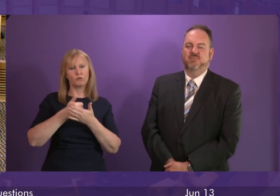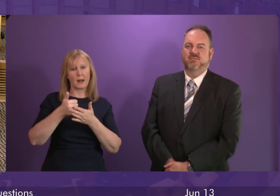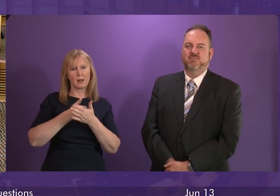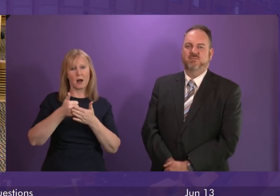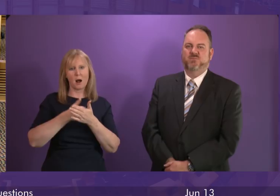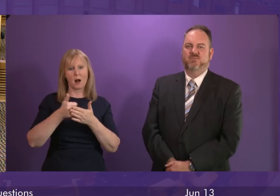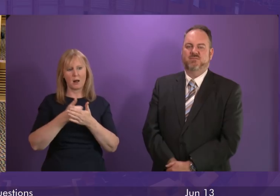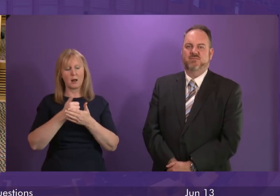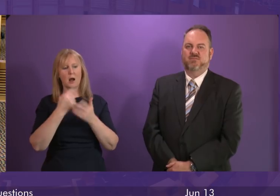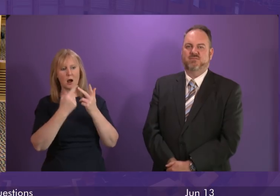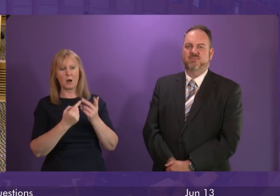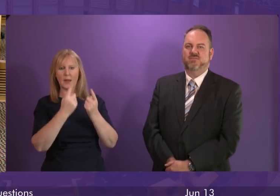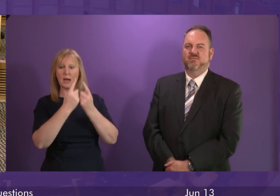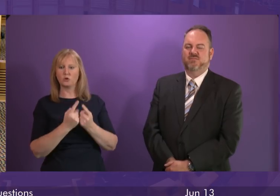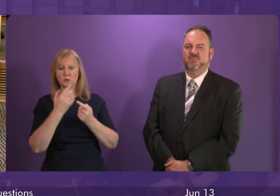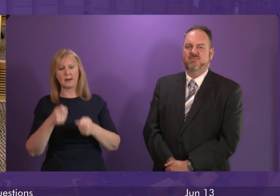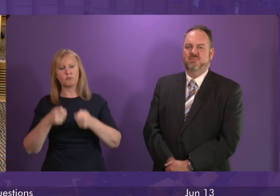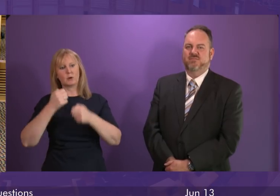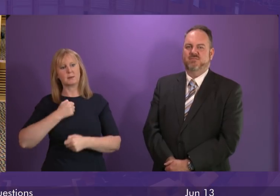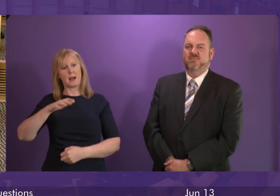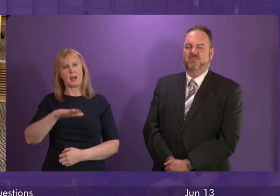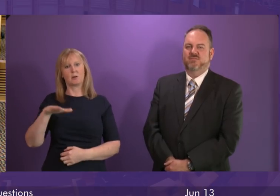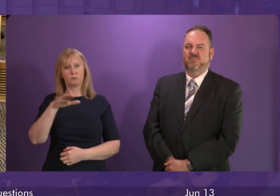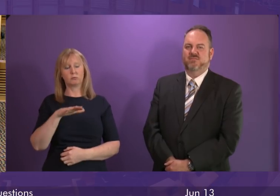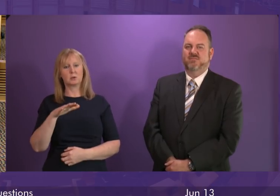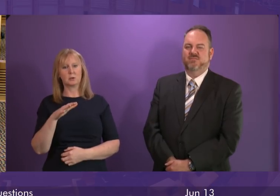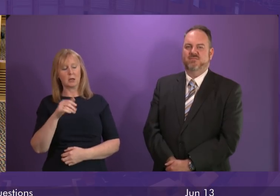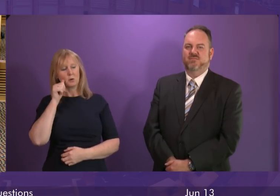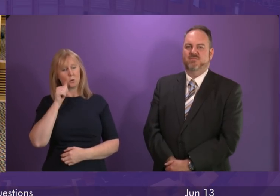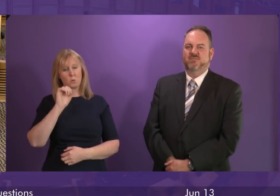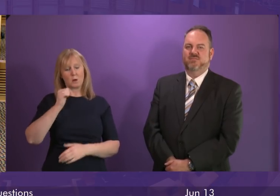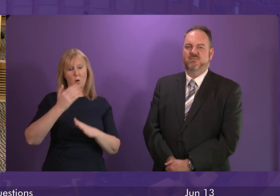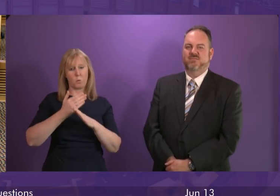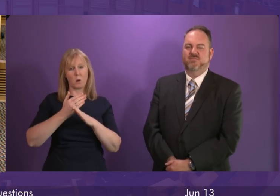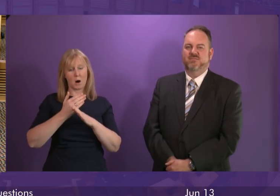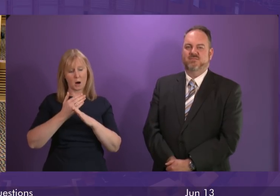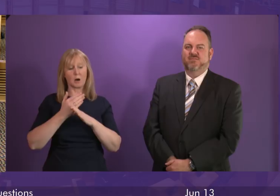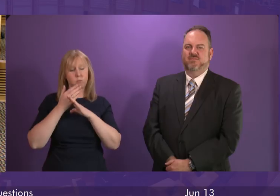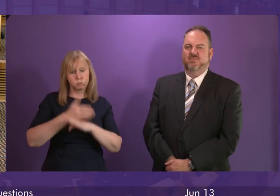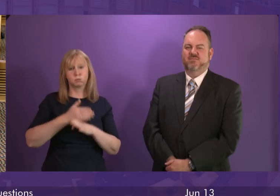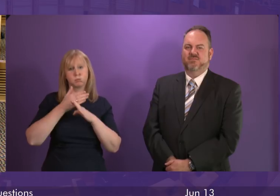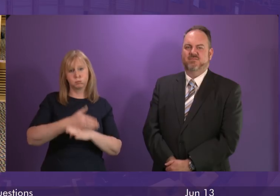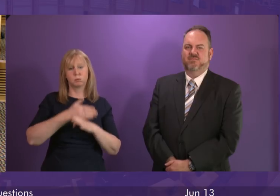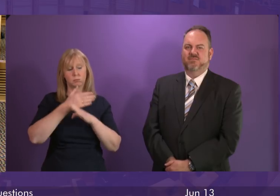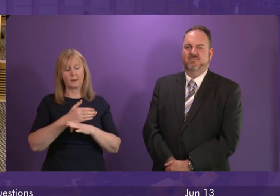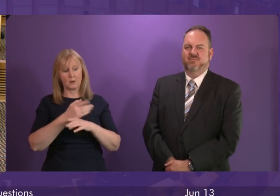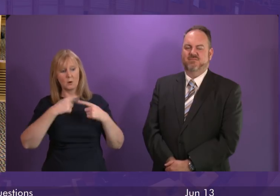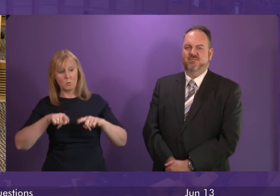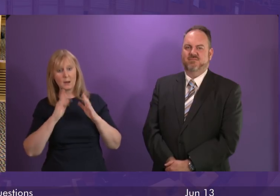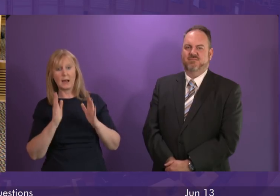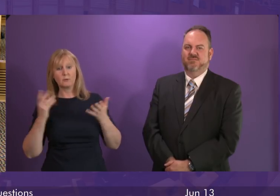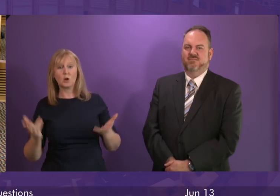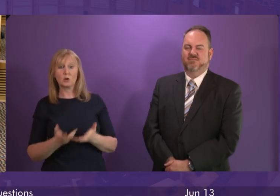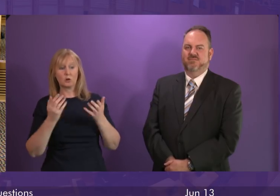in this area of my constituency and I know the work that is going on is very intensive and I think all of us have to encourage